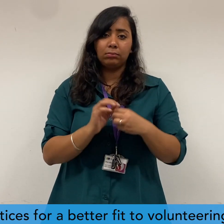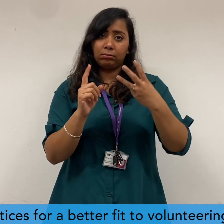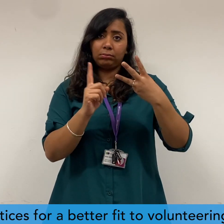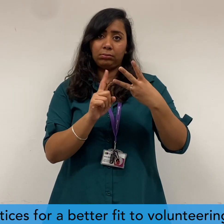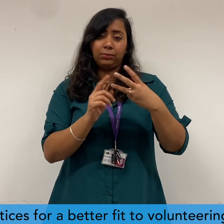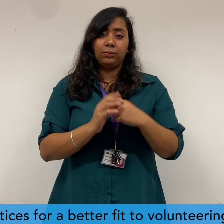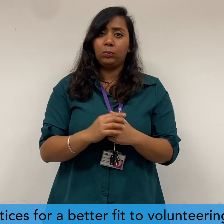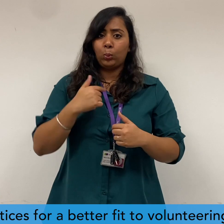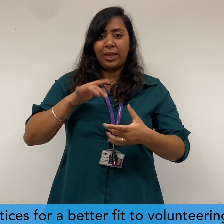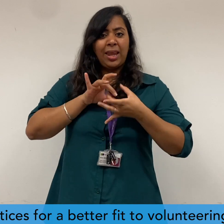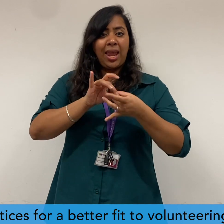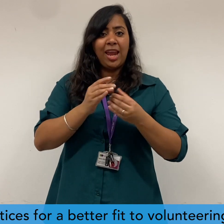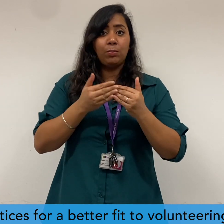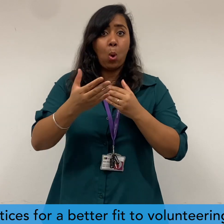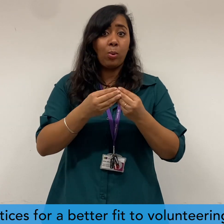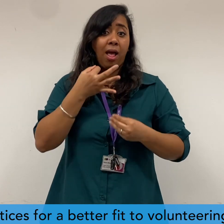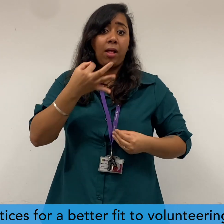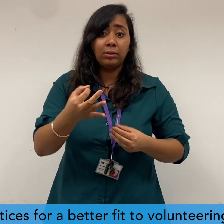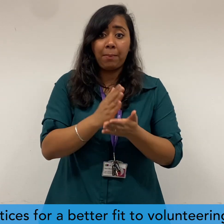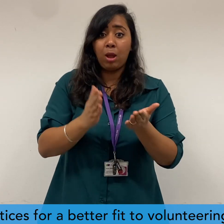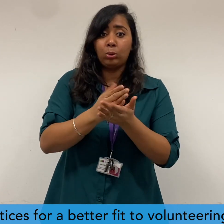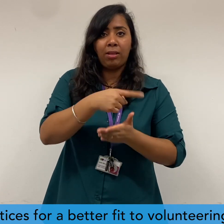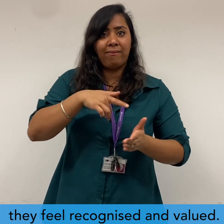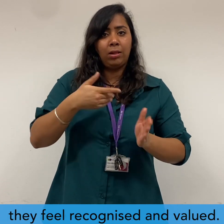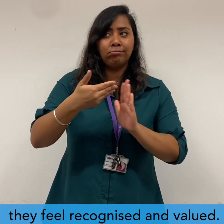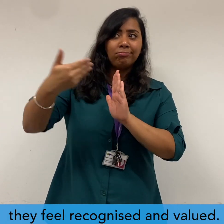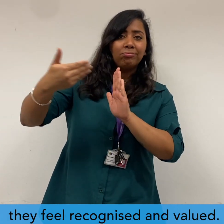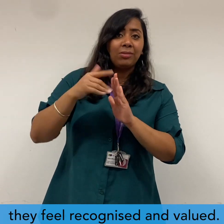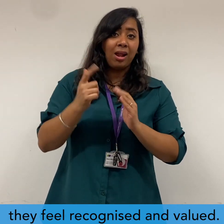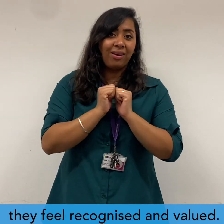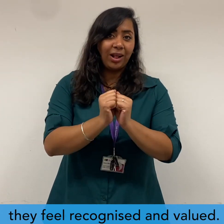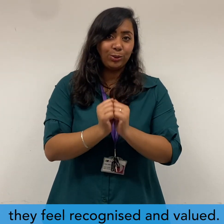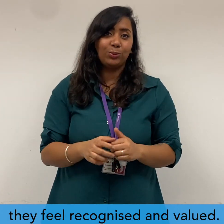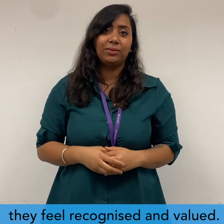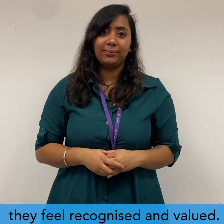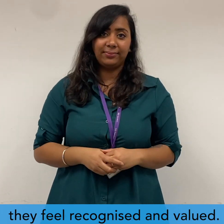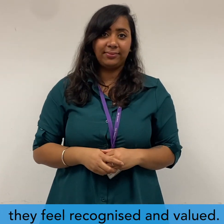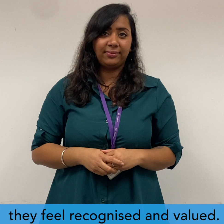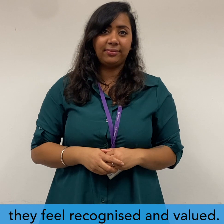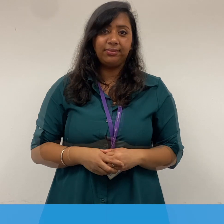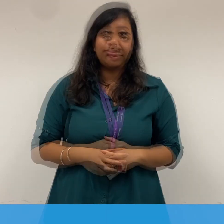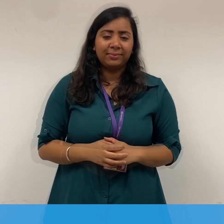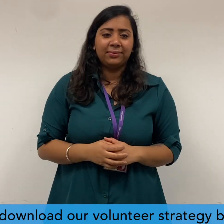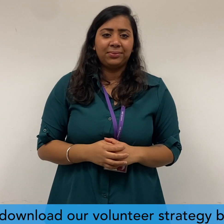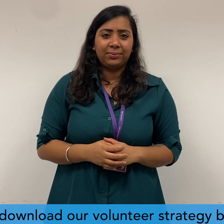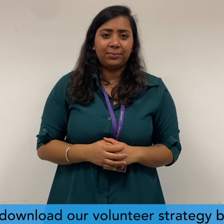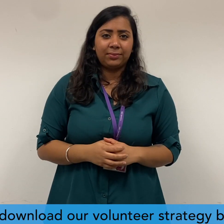engaging more widely with volunteers and ensuring they feel recognised and valued. You can